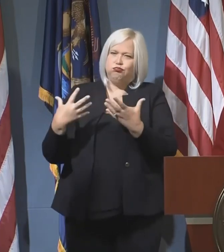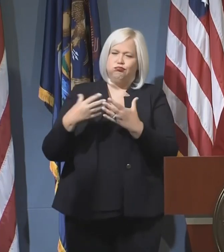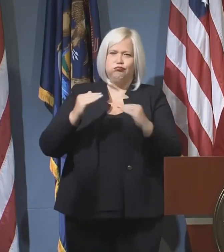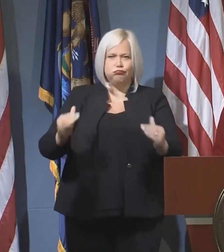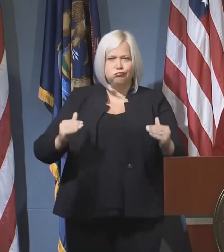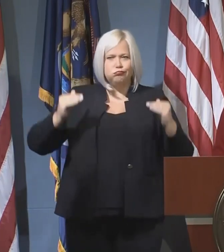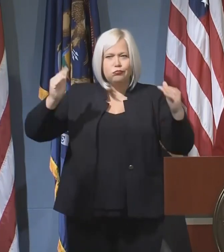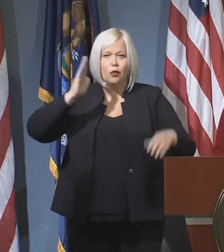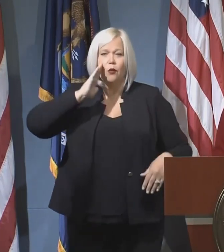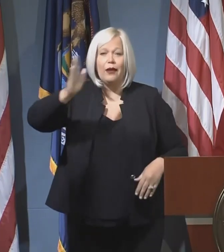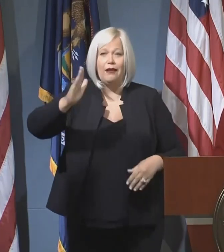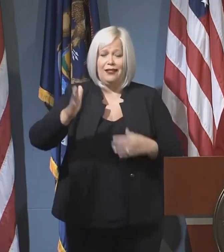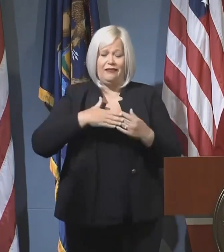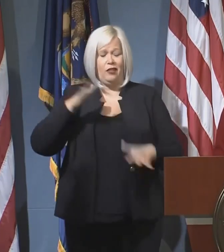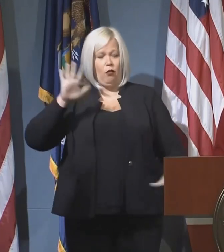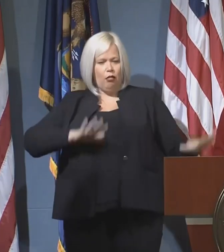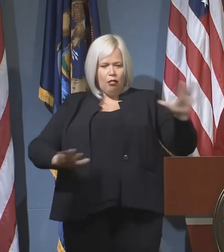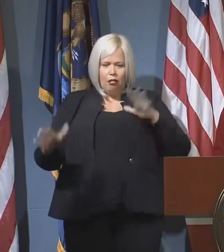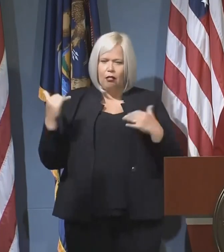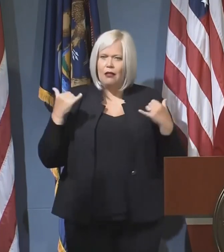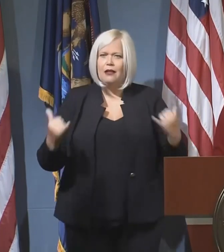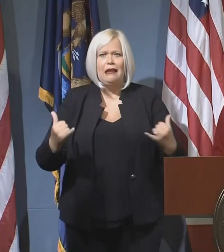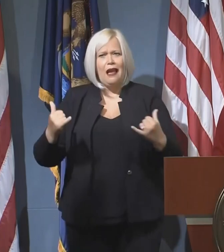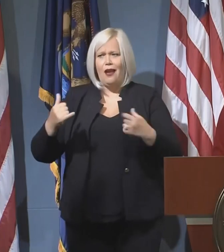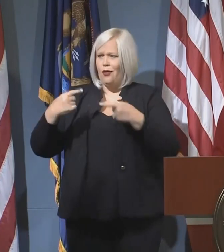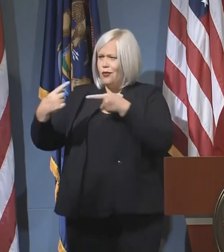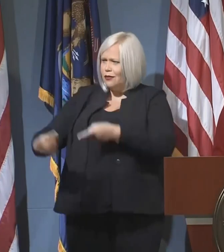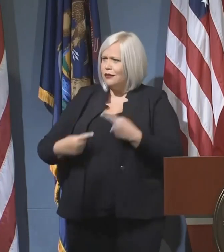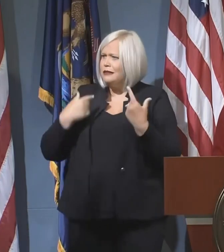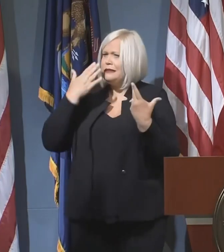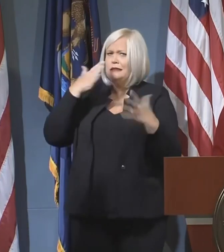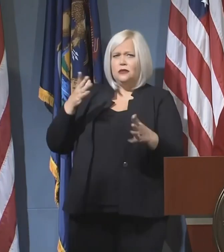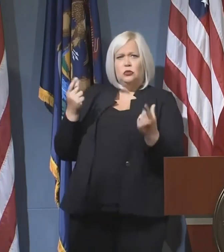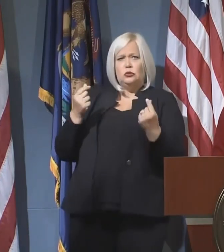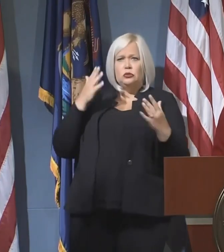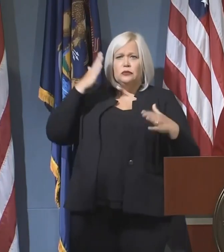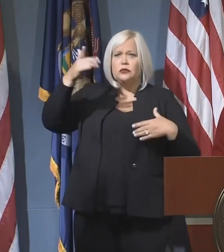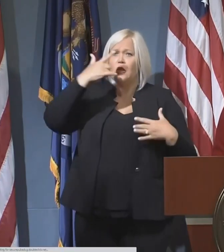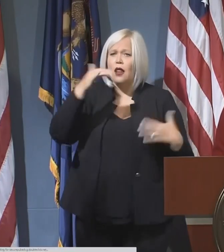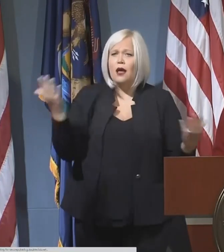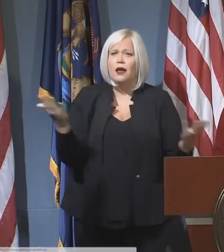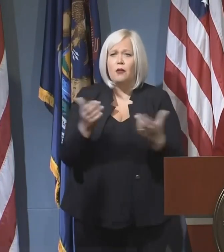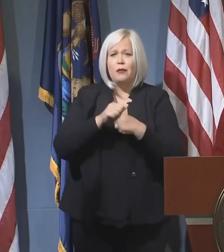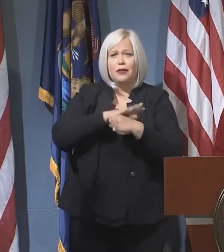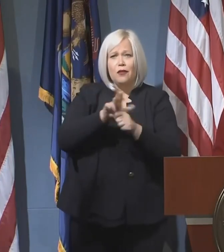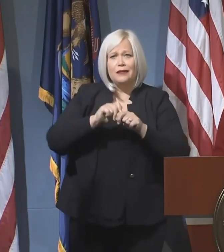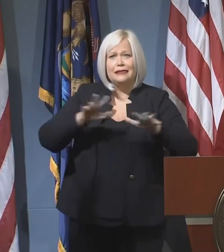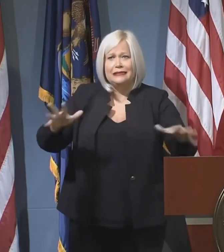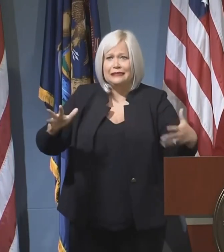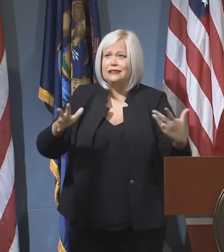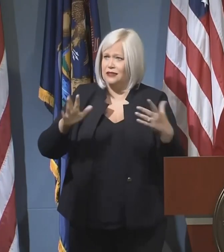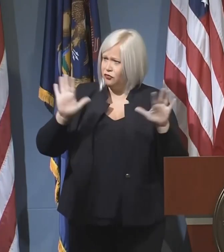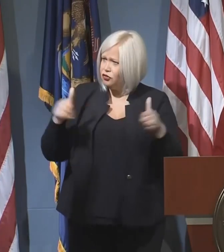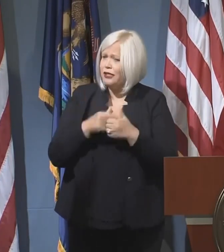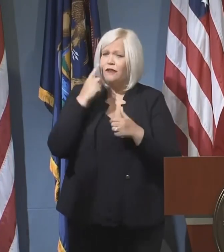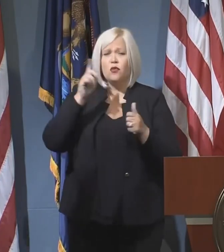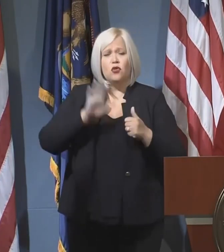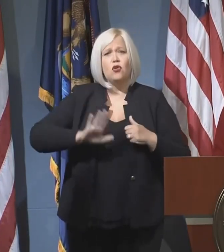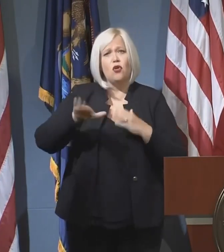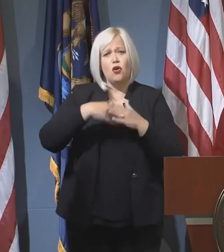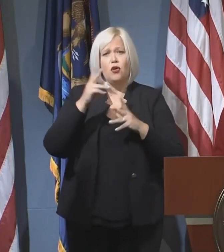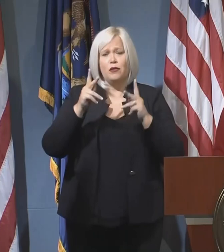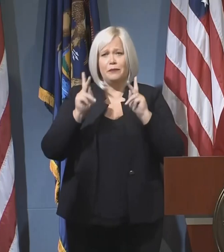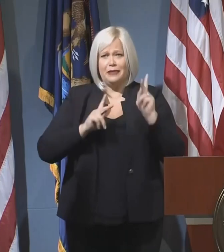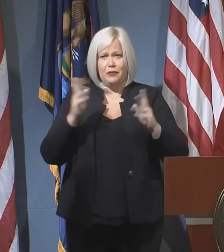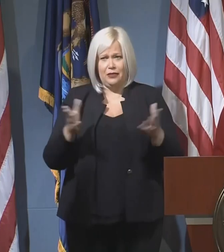Navigating through these unchartered waters over the course of the past several months has been challenging for everyone across Michigan. And